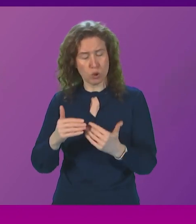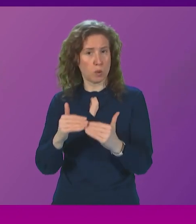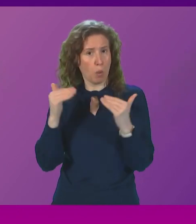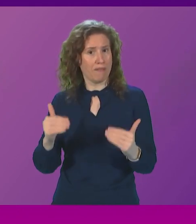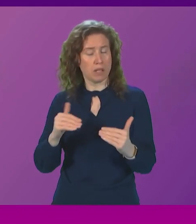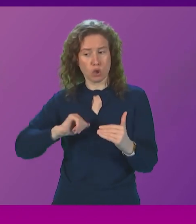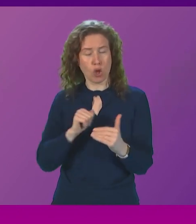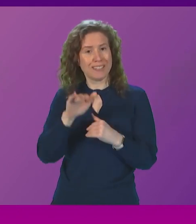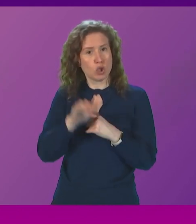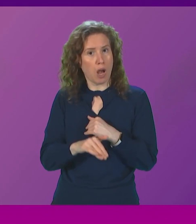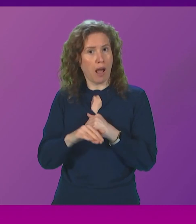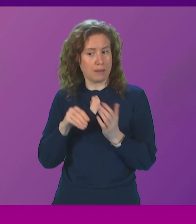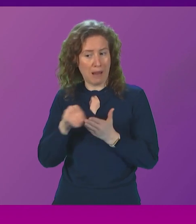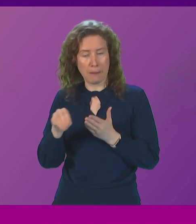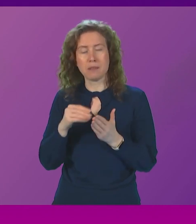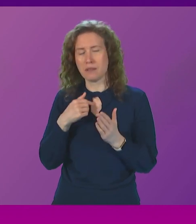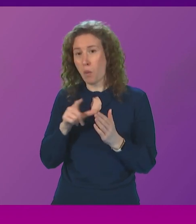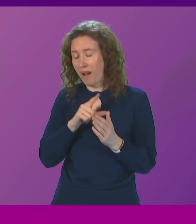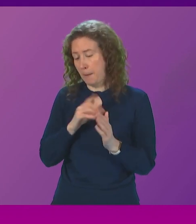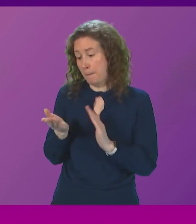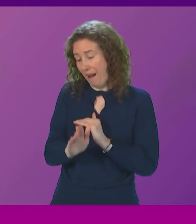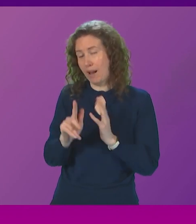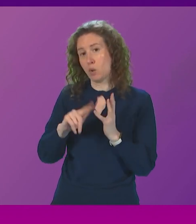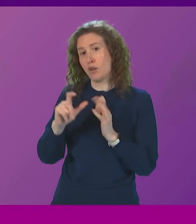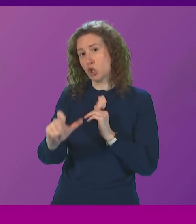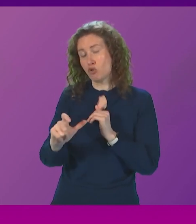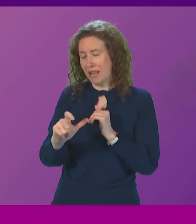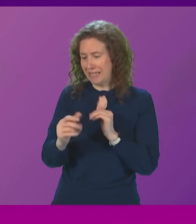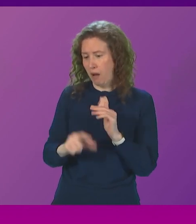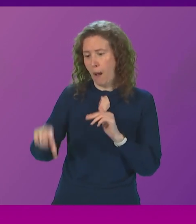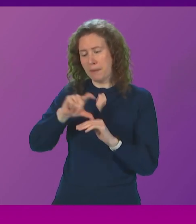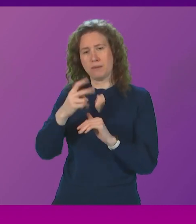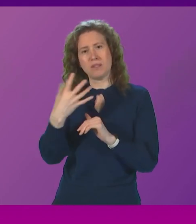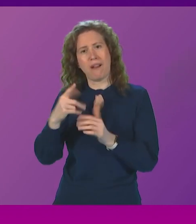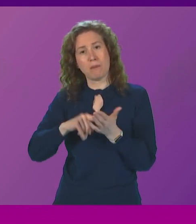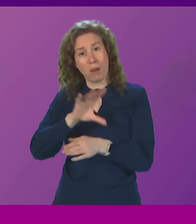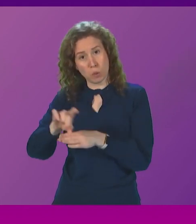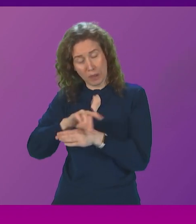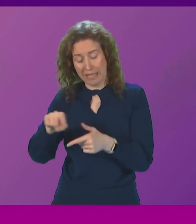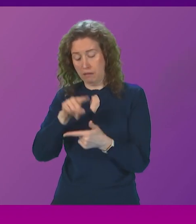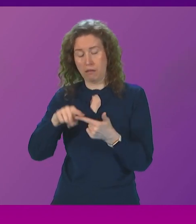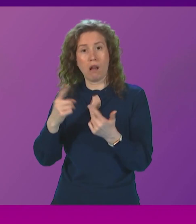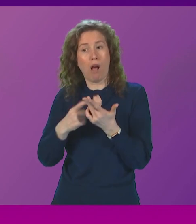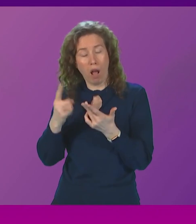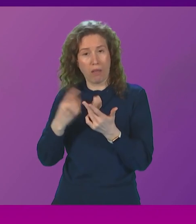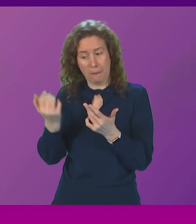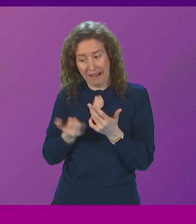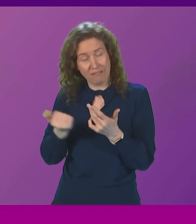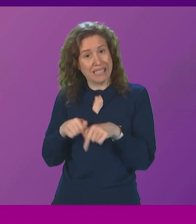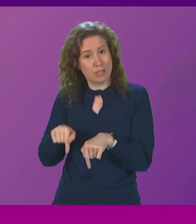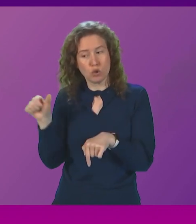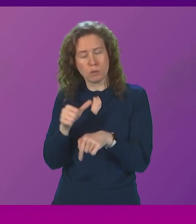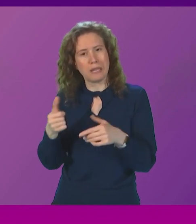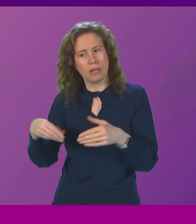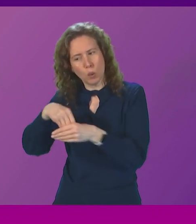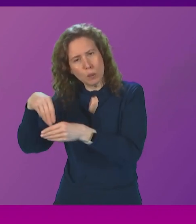by reinstating the universal credit uplift at £25 a week extending the support to other means-tested benefits were the UK